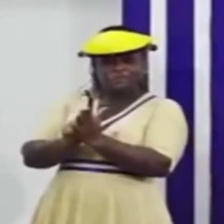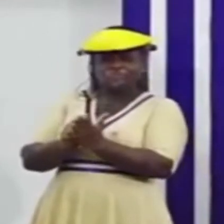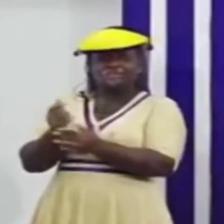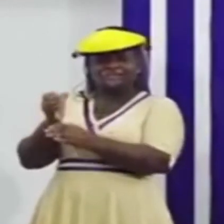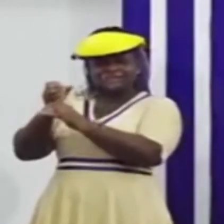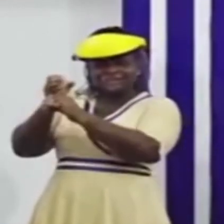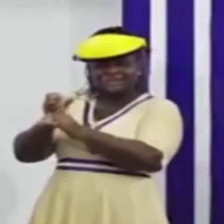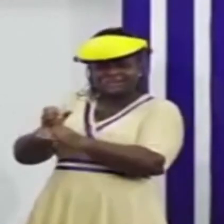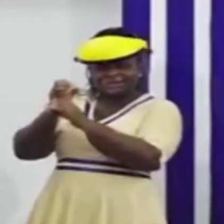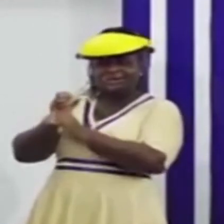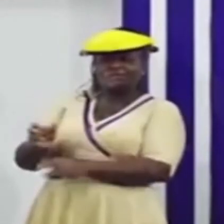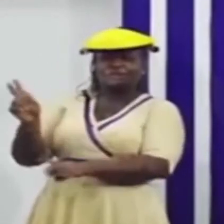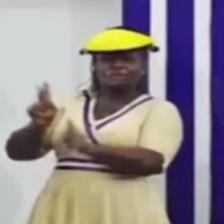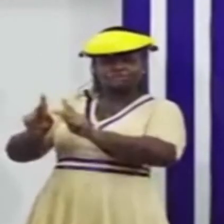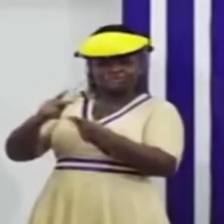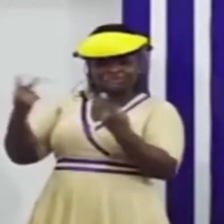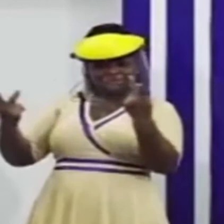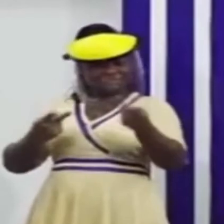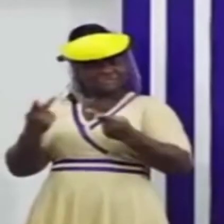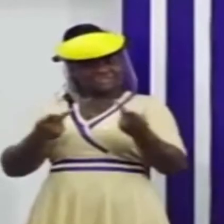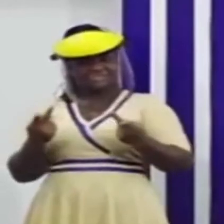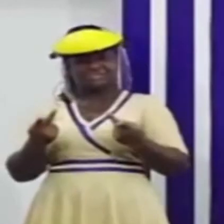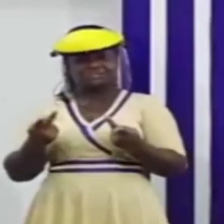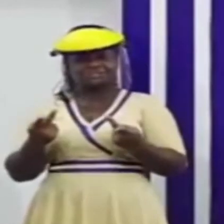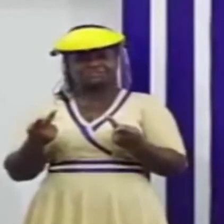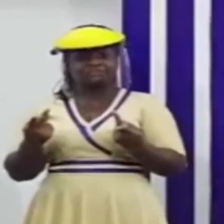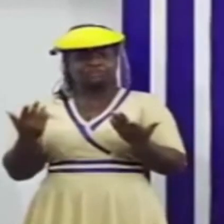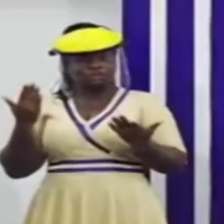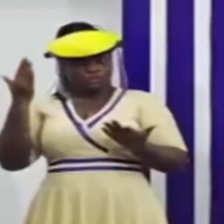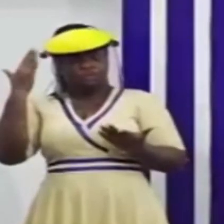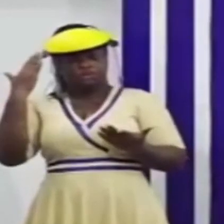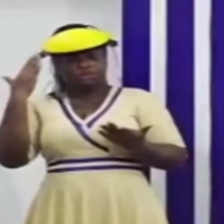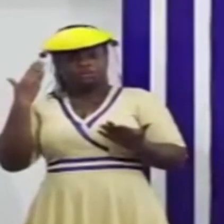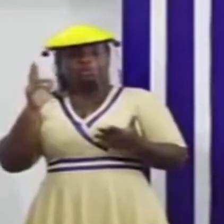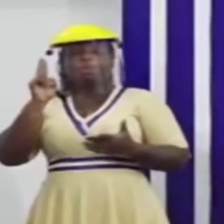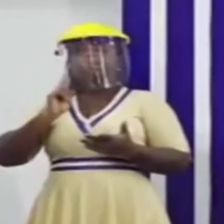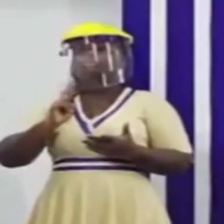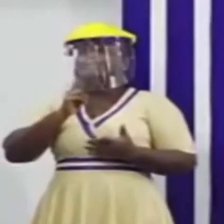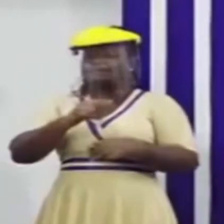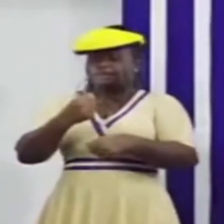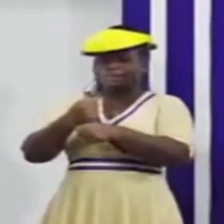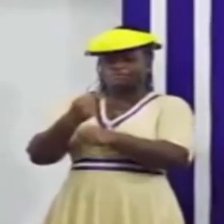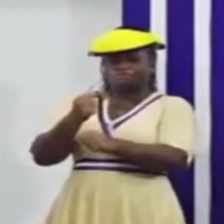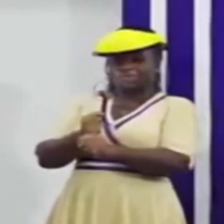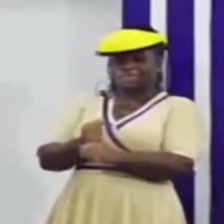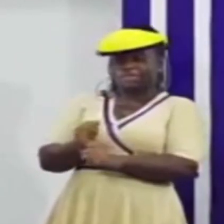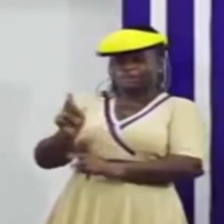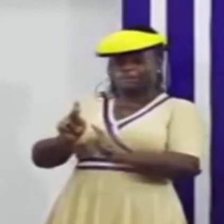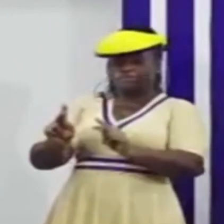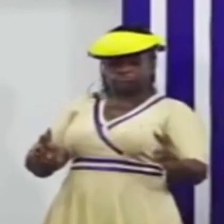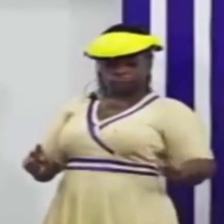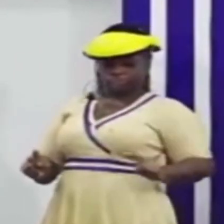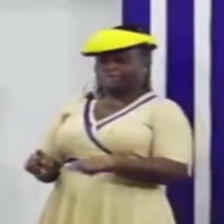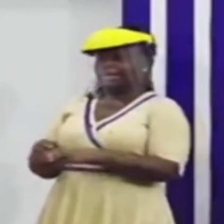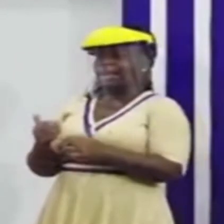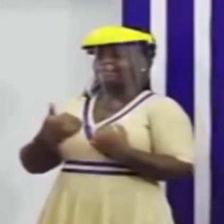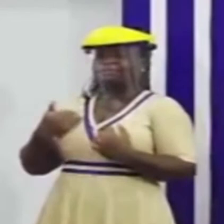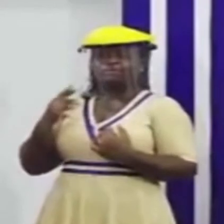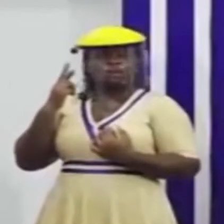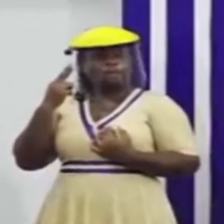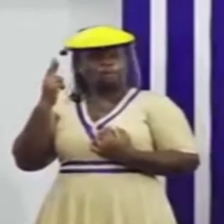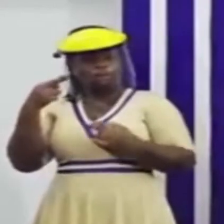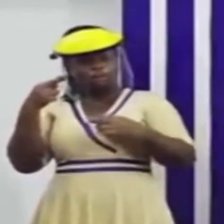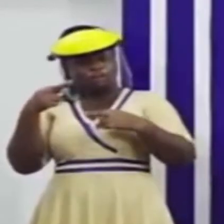care of their guests within their premises. We know that the way hotels are set up, guests have their rooms, they have their